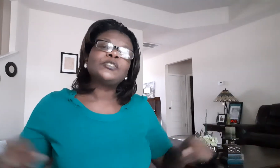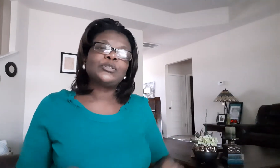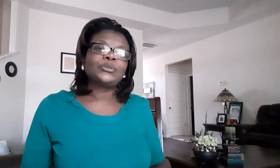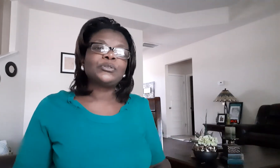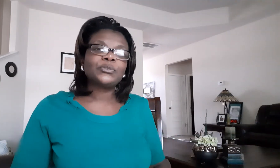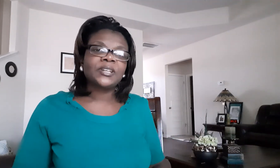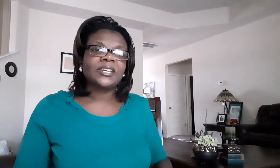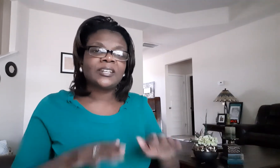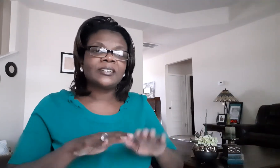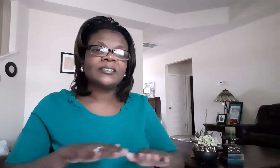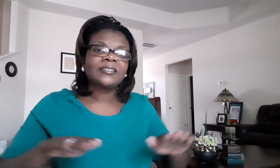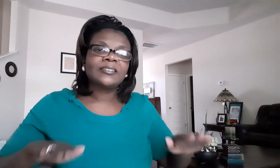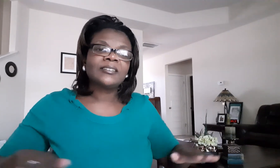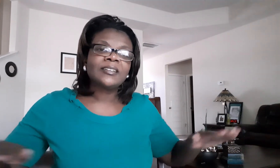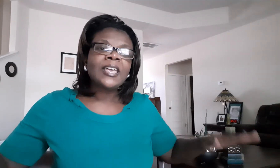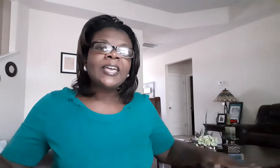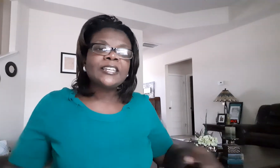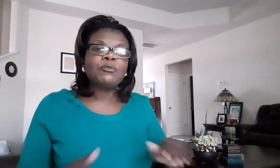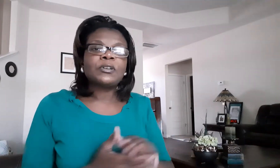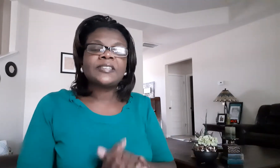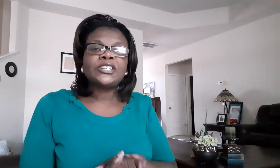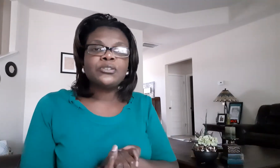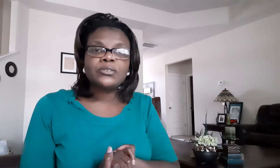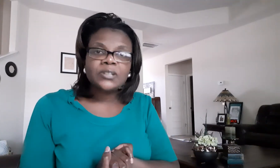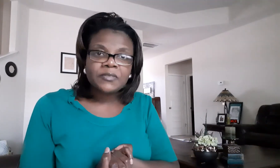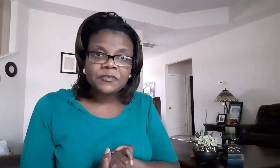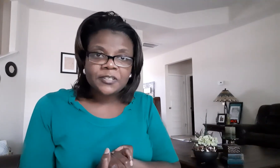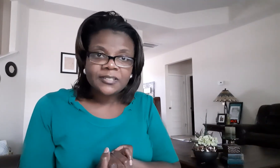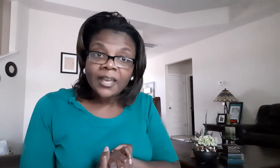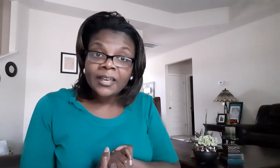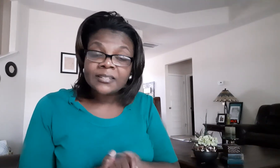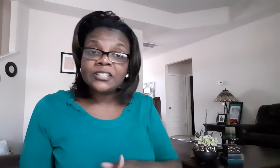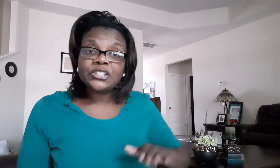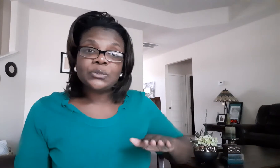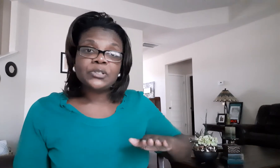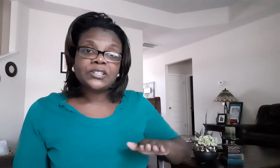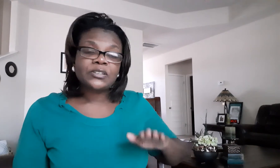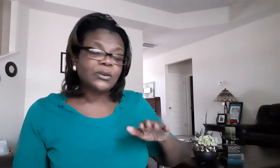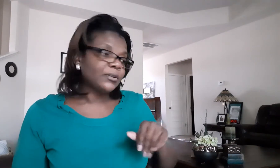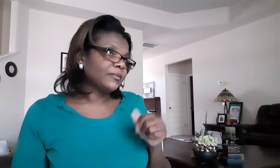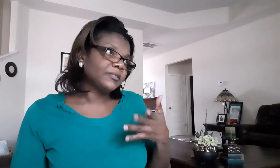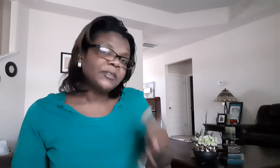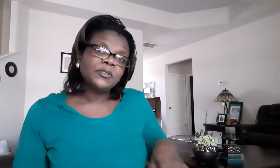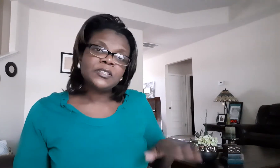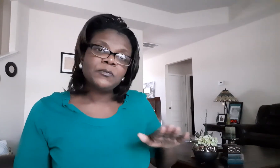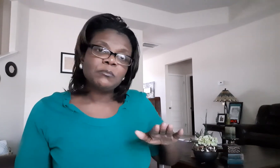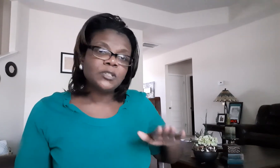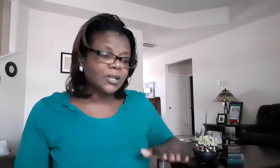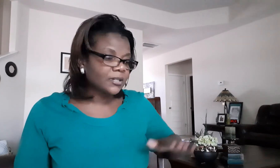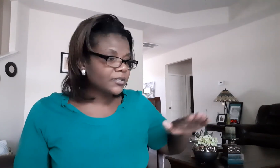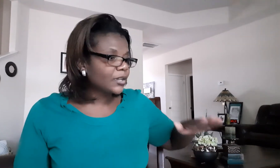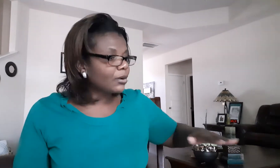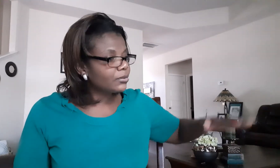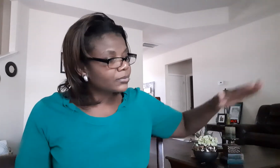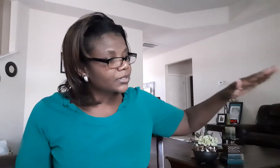children you want to say children of different sizes you would just go say for instance from youngest to oldest